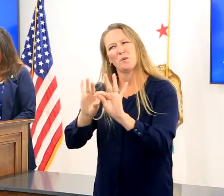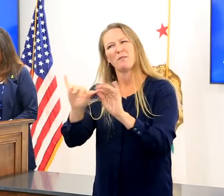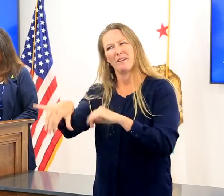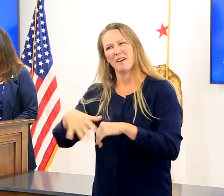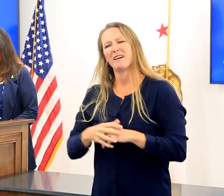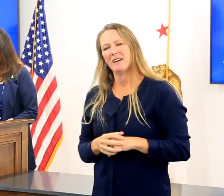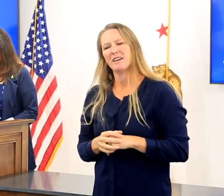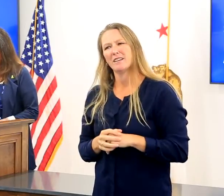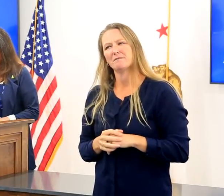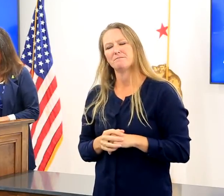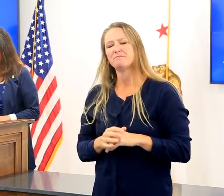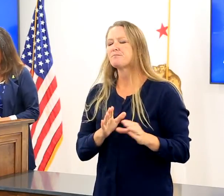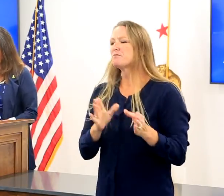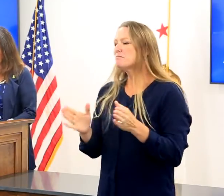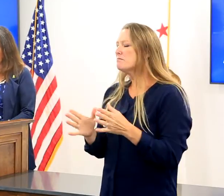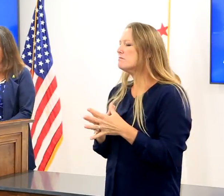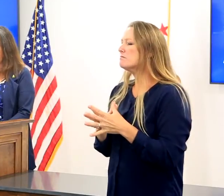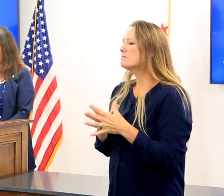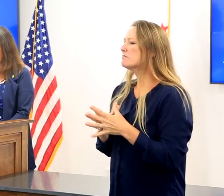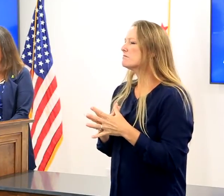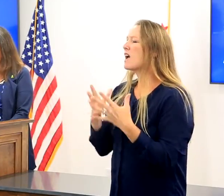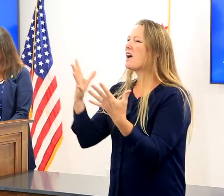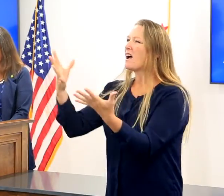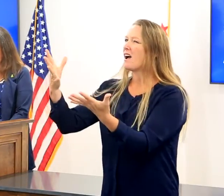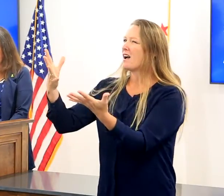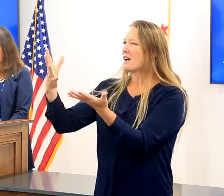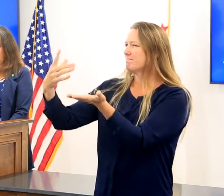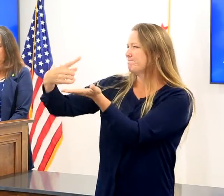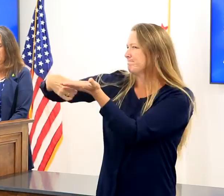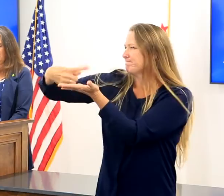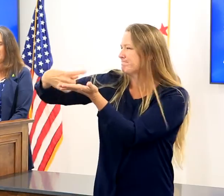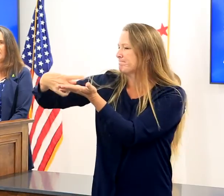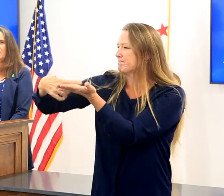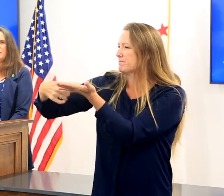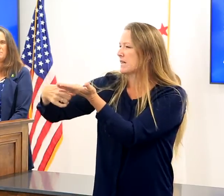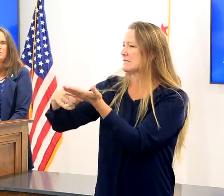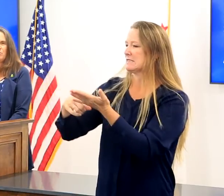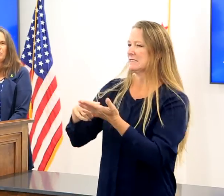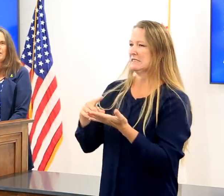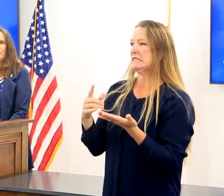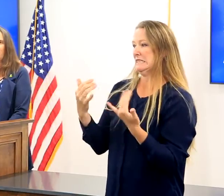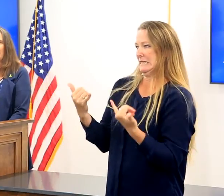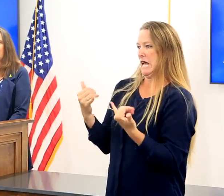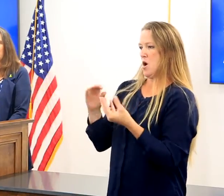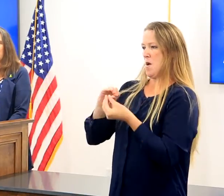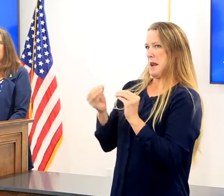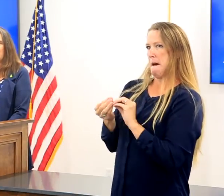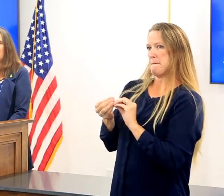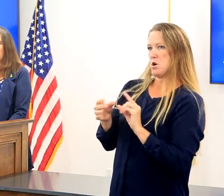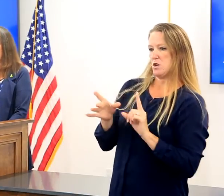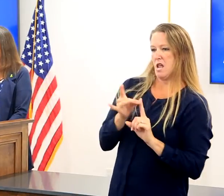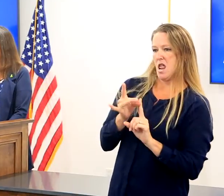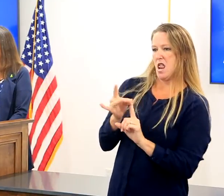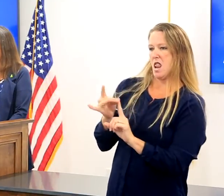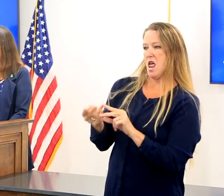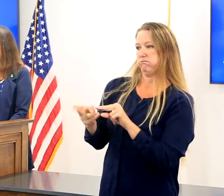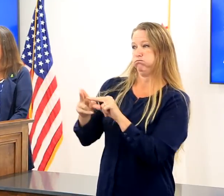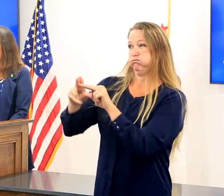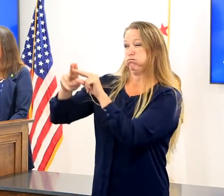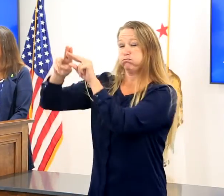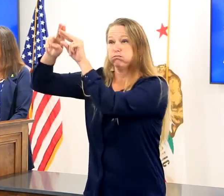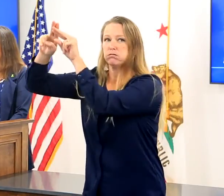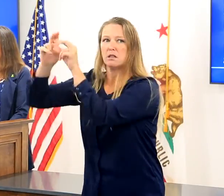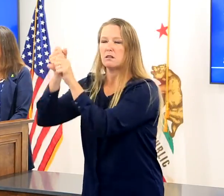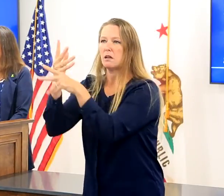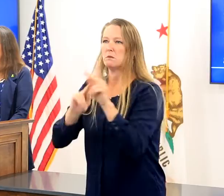I want to talk a little bit with how to deal with your fear over the rising case counts and some tips for keeping your anxiety at bay.